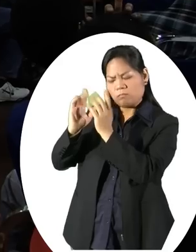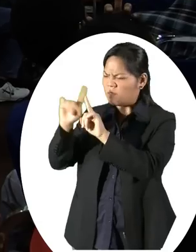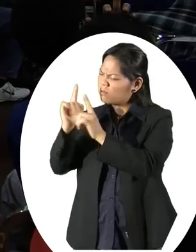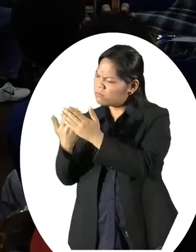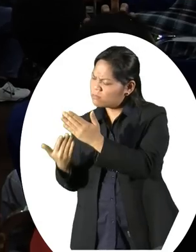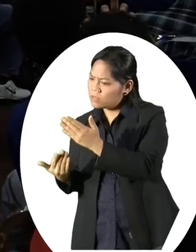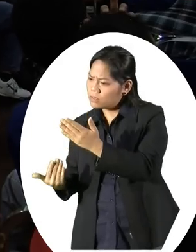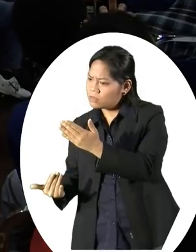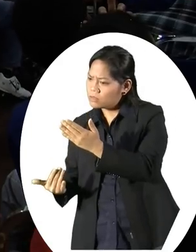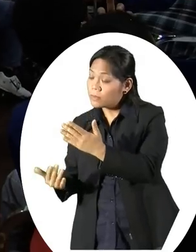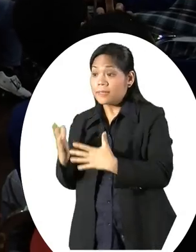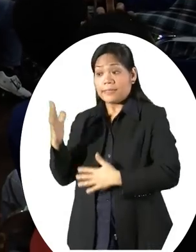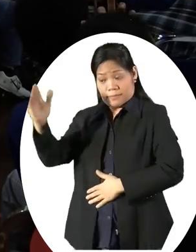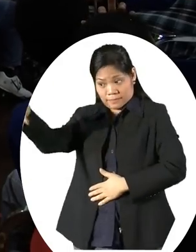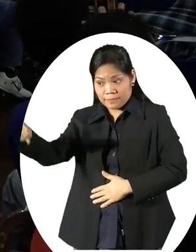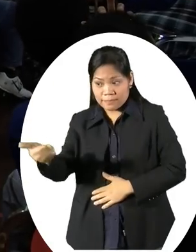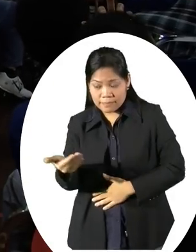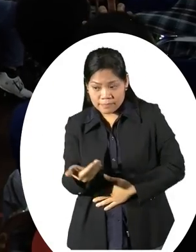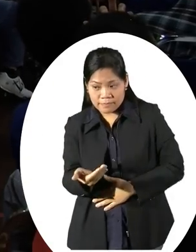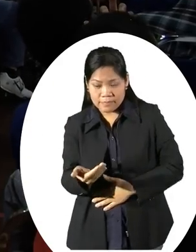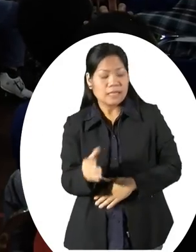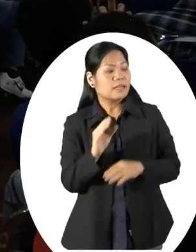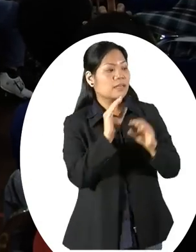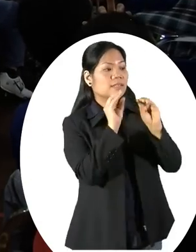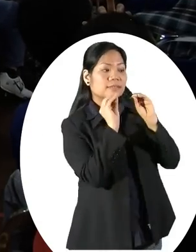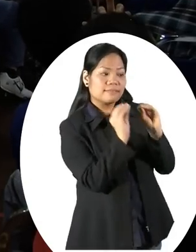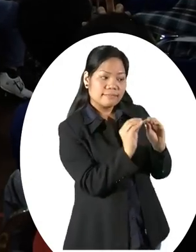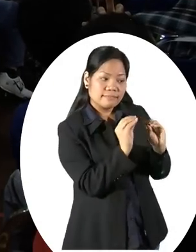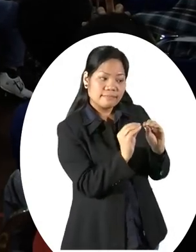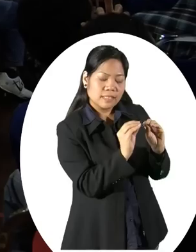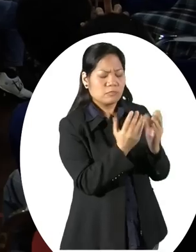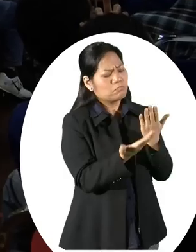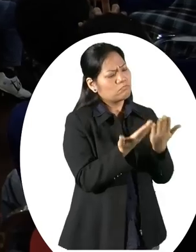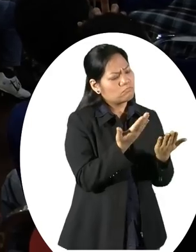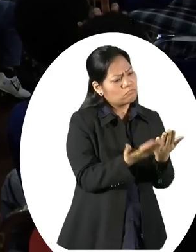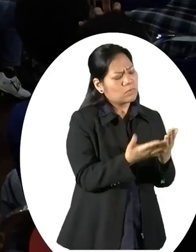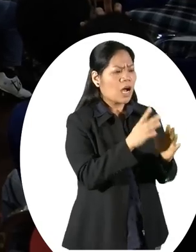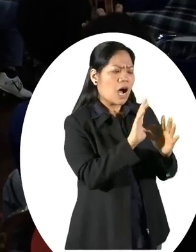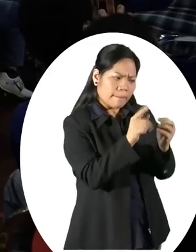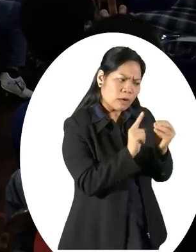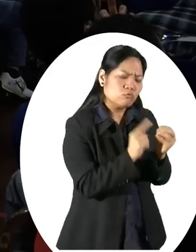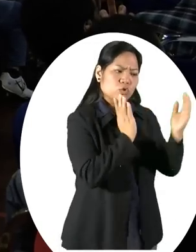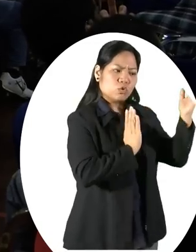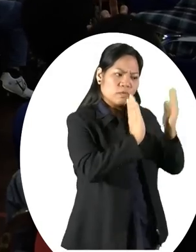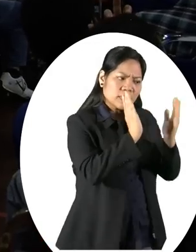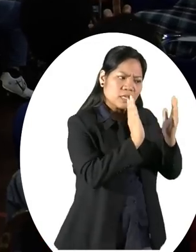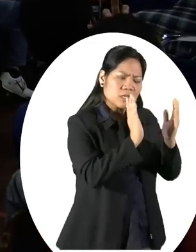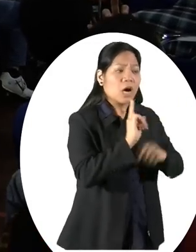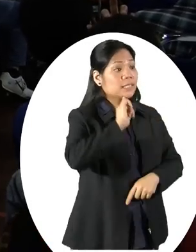different products. So we would like them to come forward and work with us to do series of product education because the deaf community, they